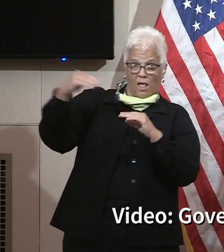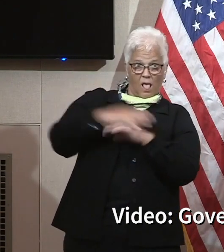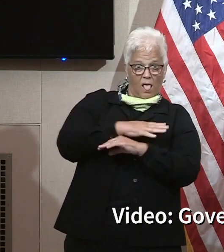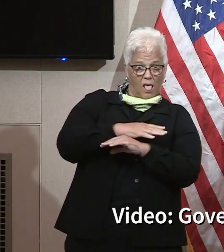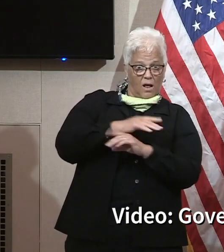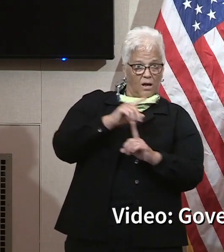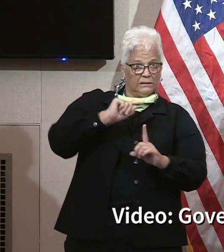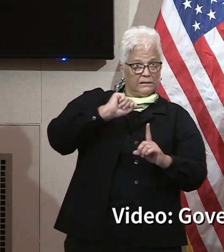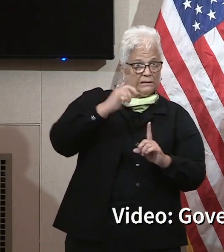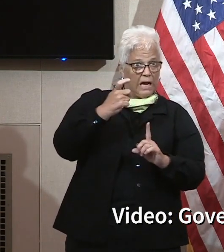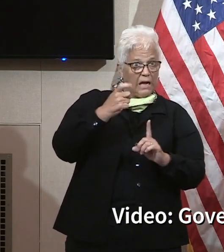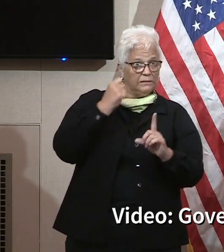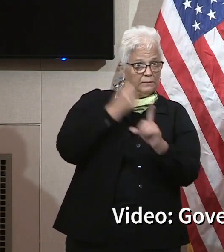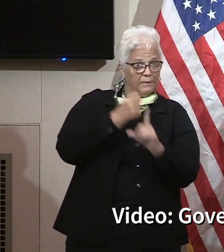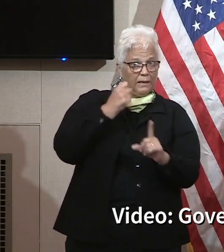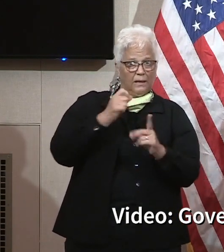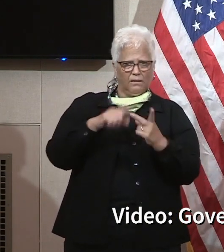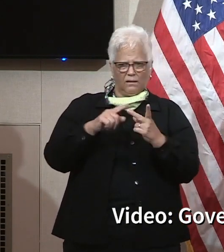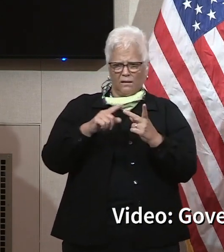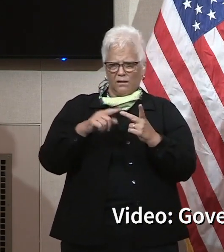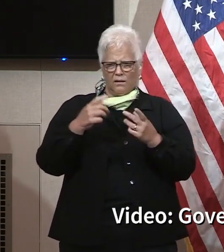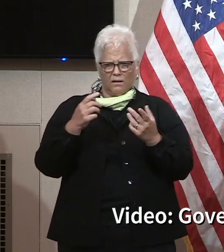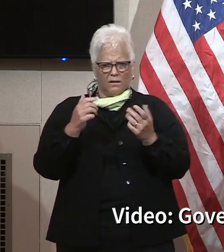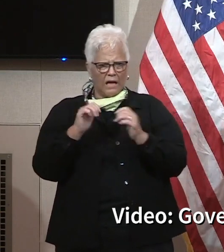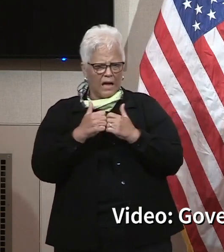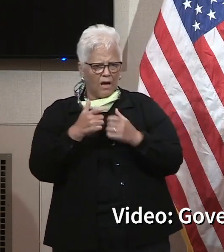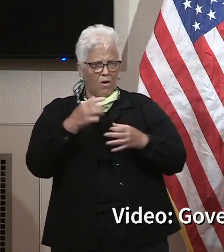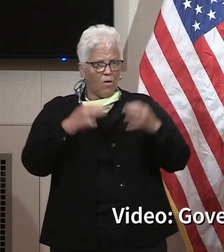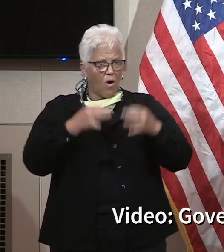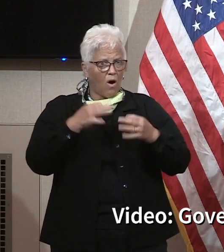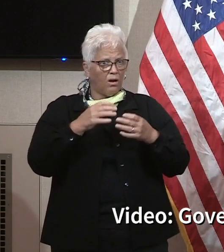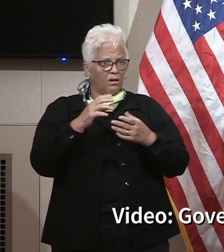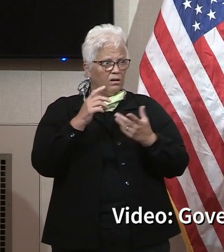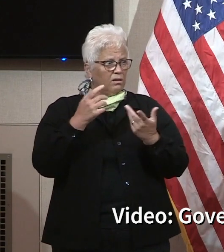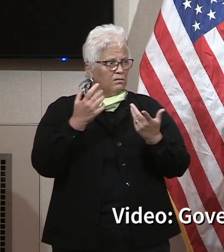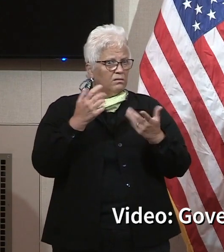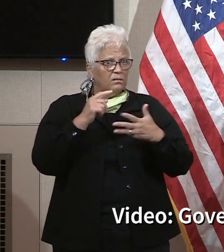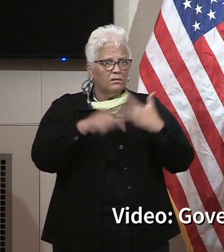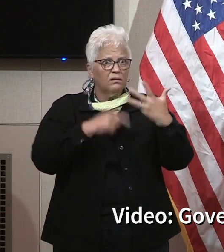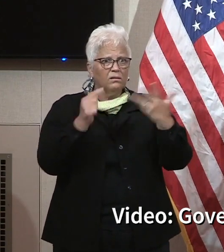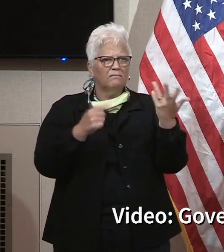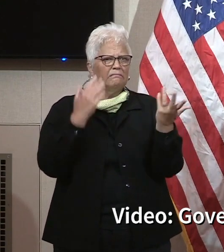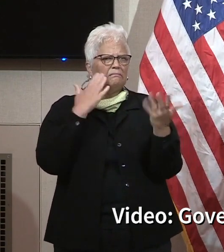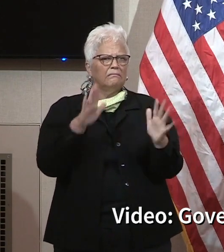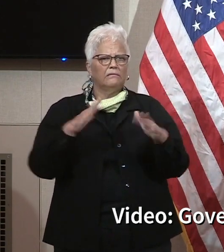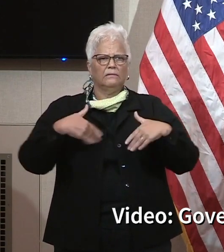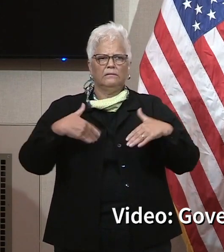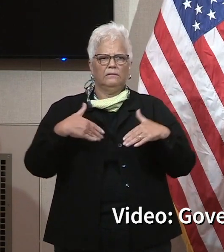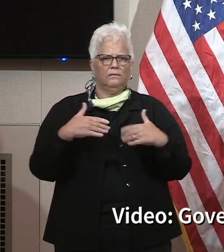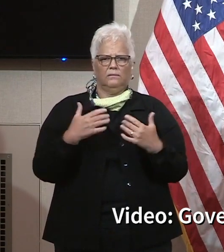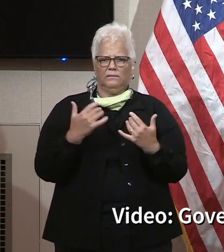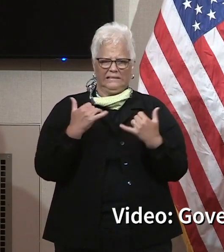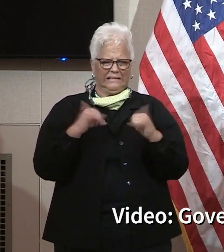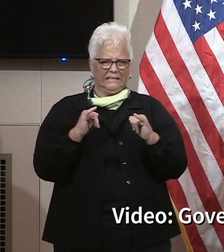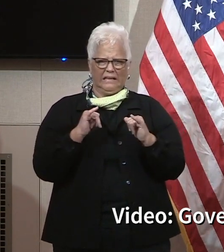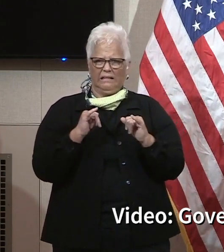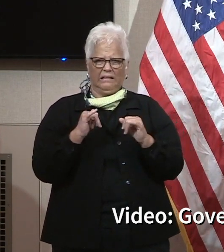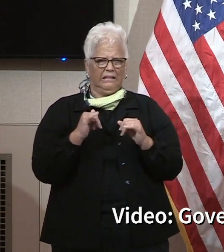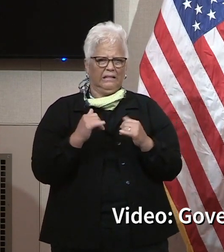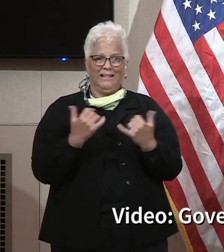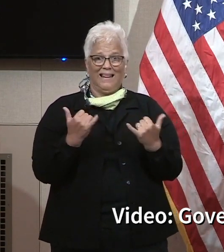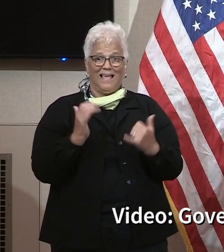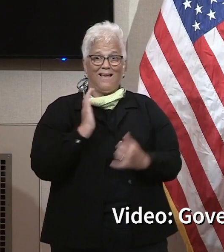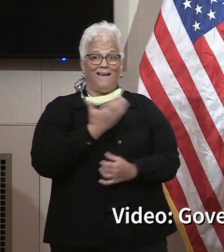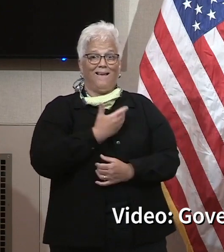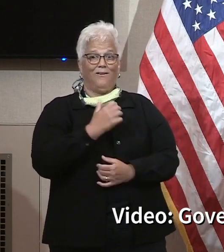all those questions are things that nobody really knows at this point. I was with Senator Lankford earlier today. This is a federal issue. It's something